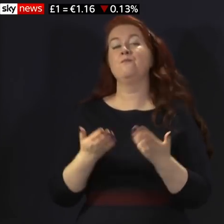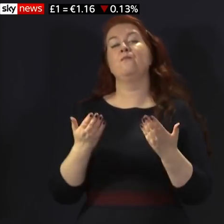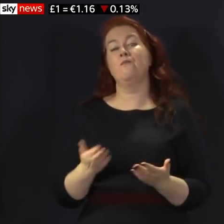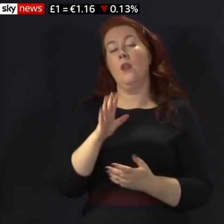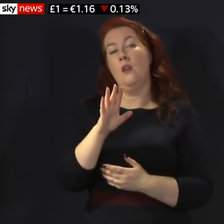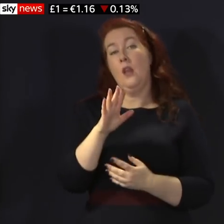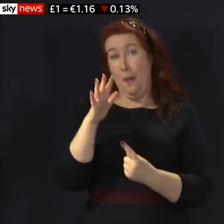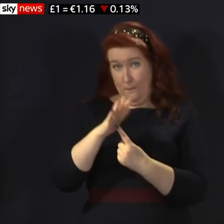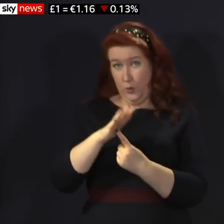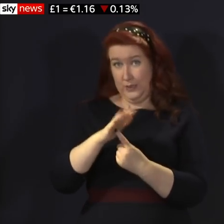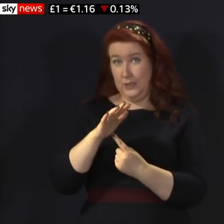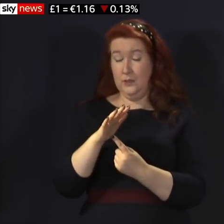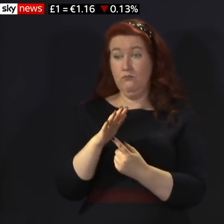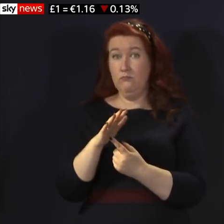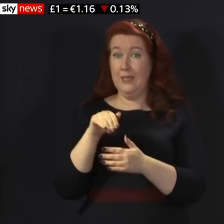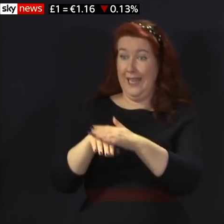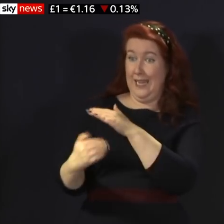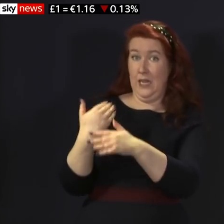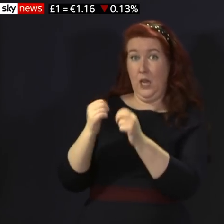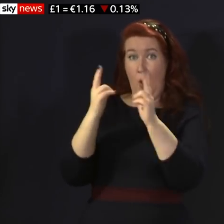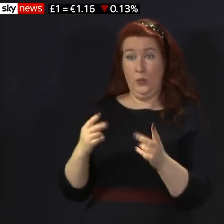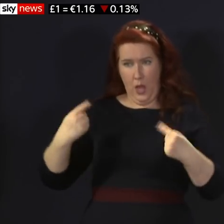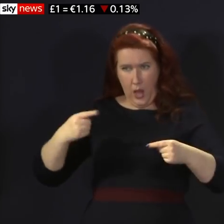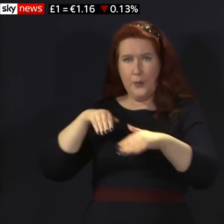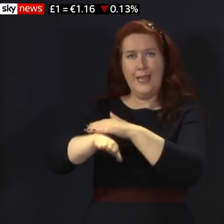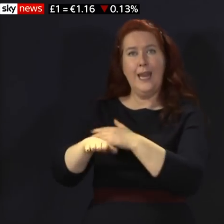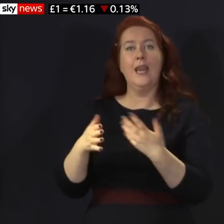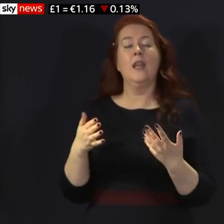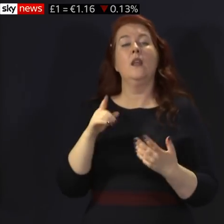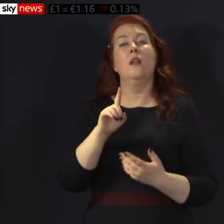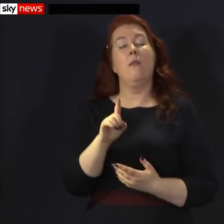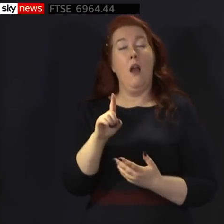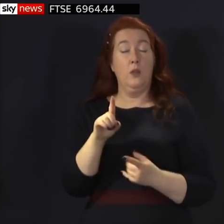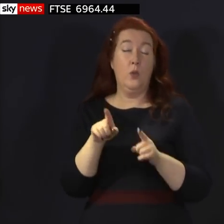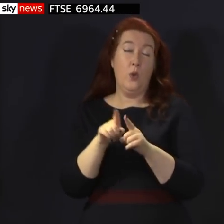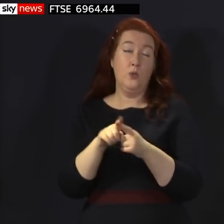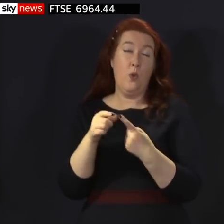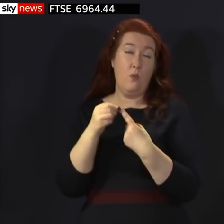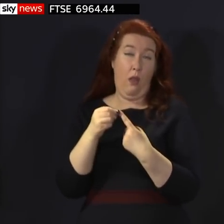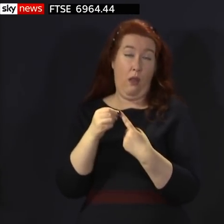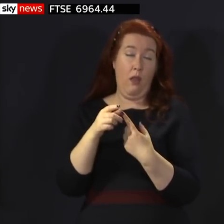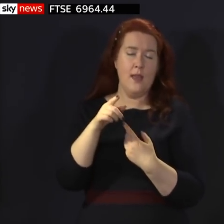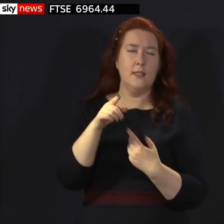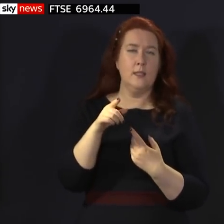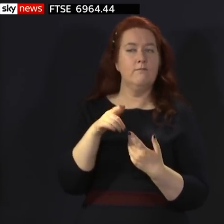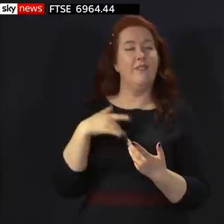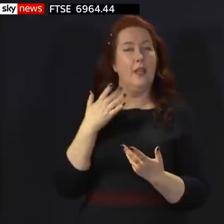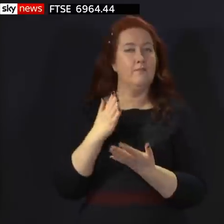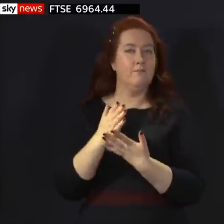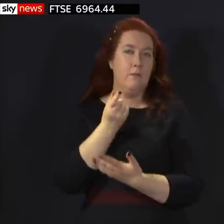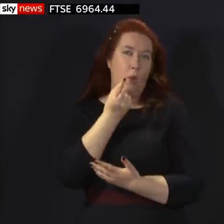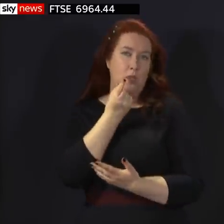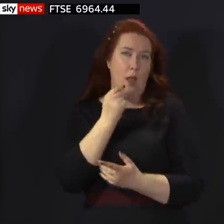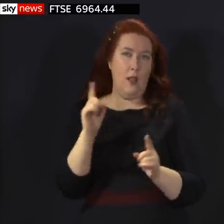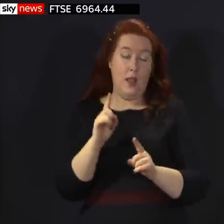this is an important change in and of itself, but I am also pleased to say that in one respect, we consider that it is possible at this